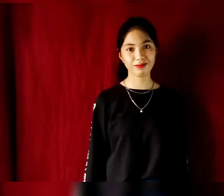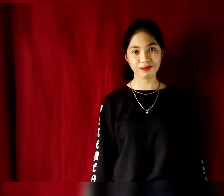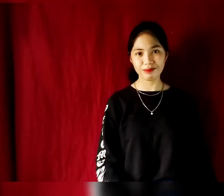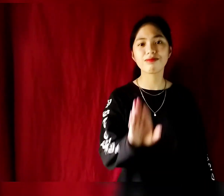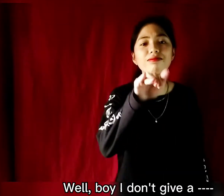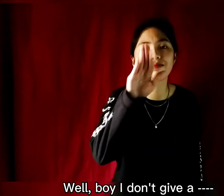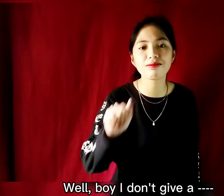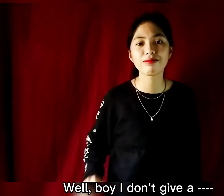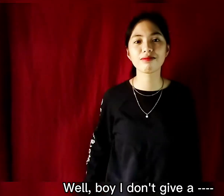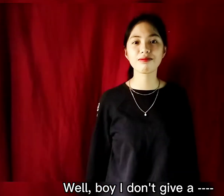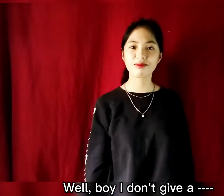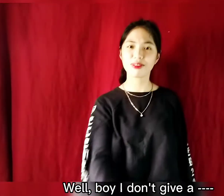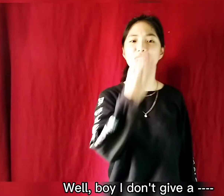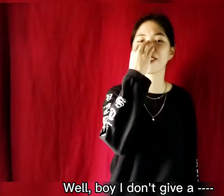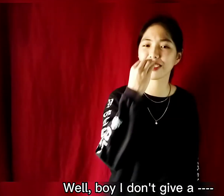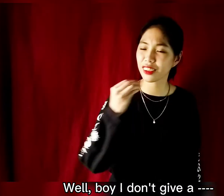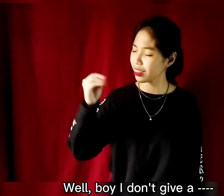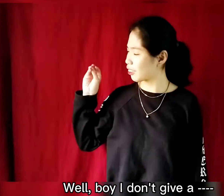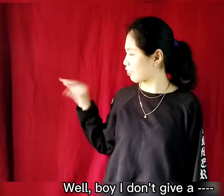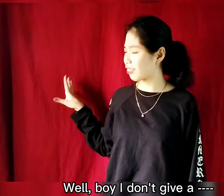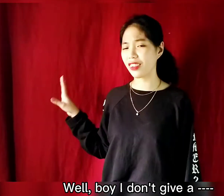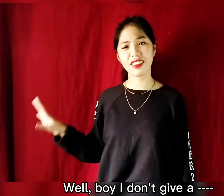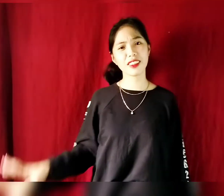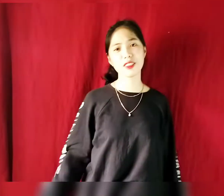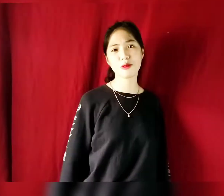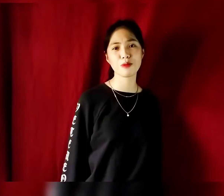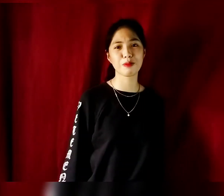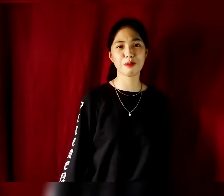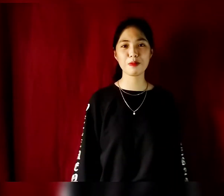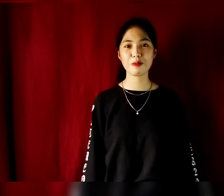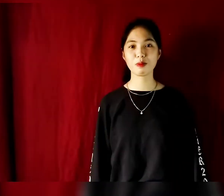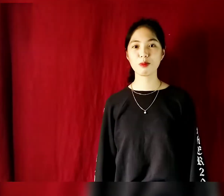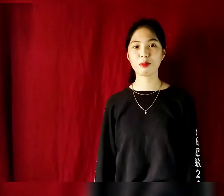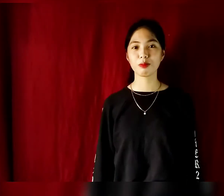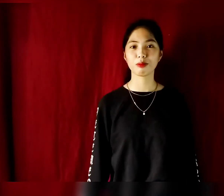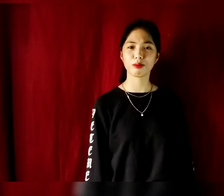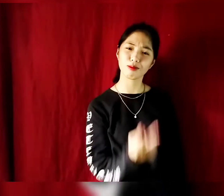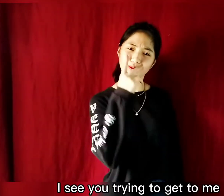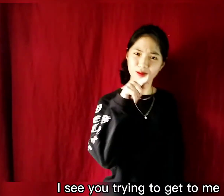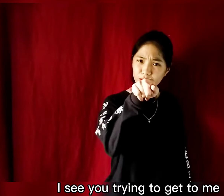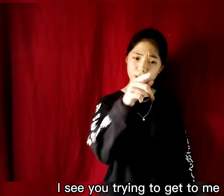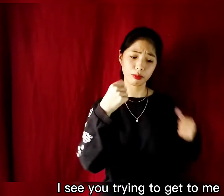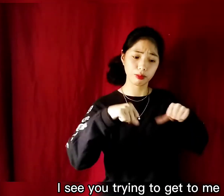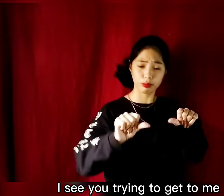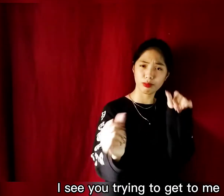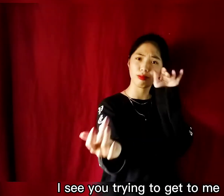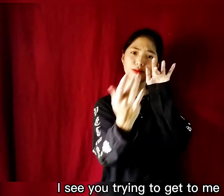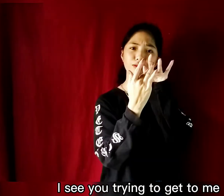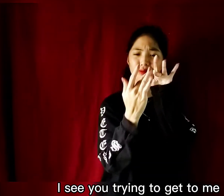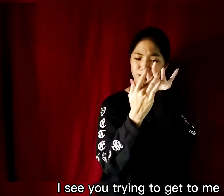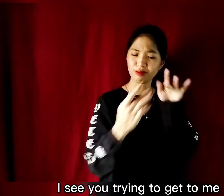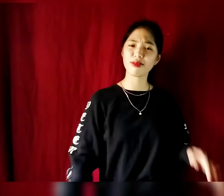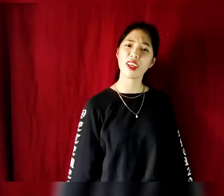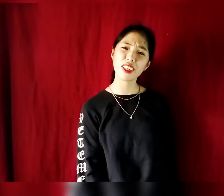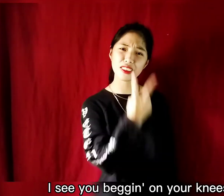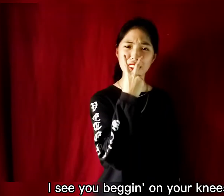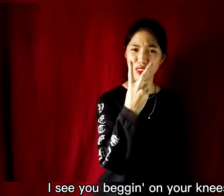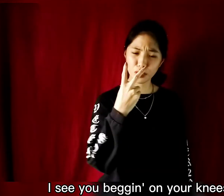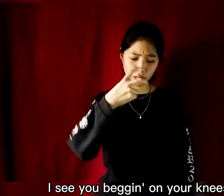Oh, boy, I'm just don't give up Oh, see you trying to get to me I see you